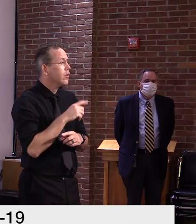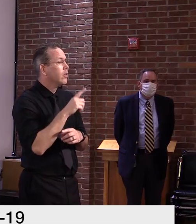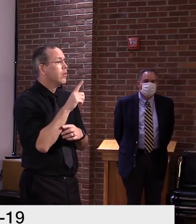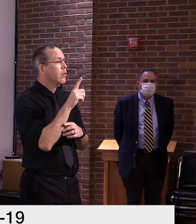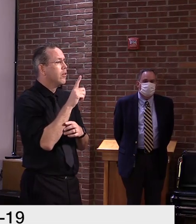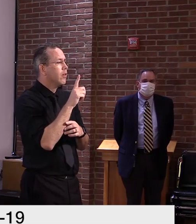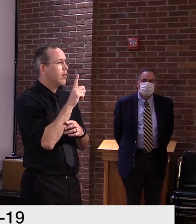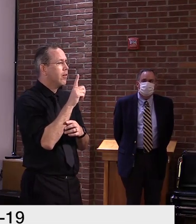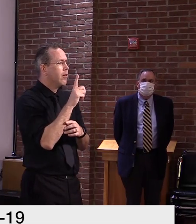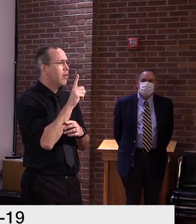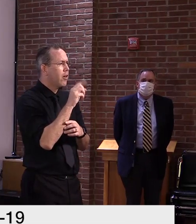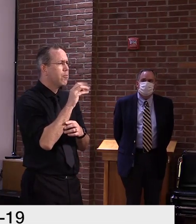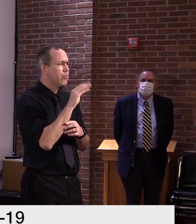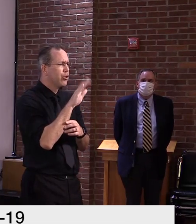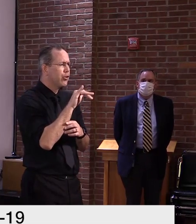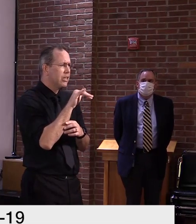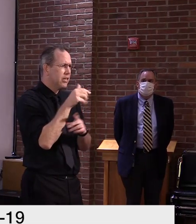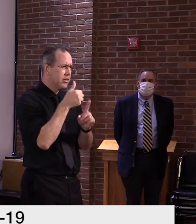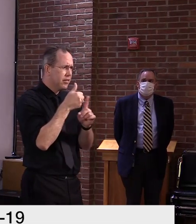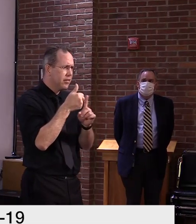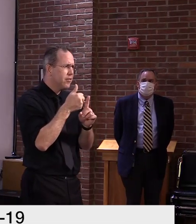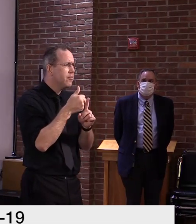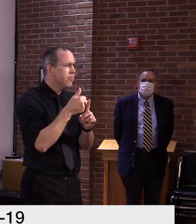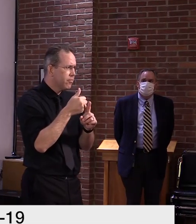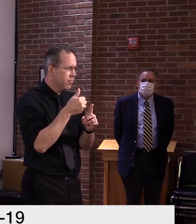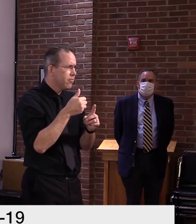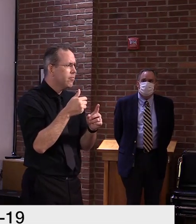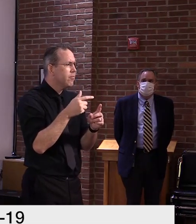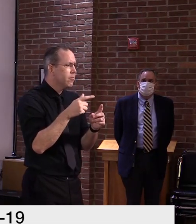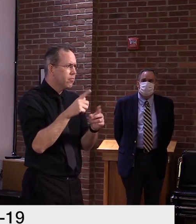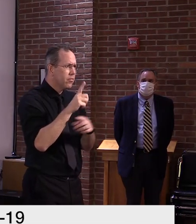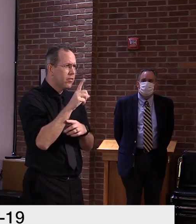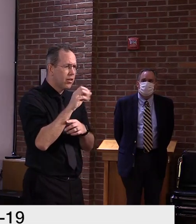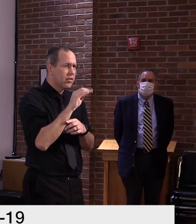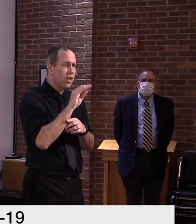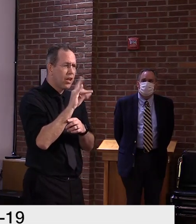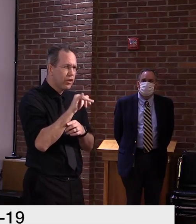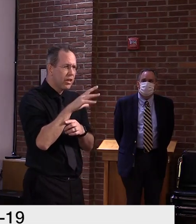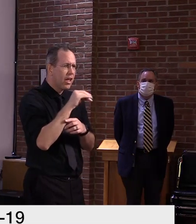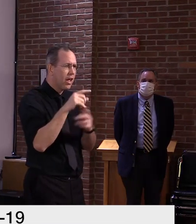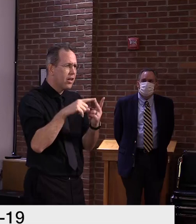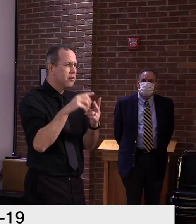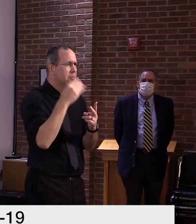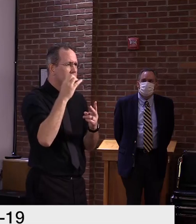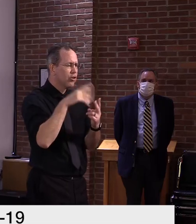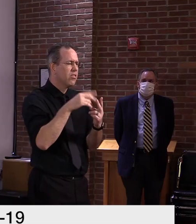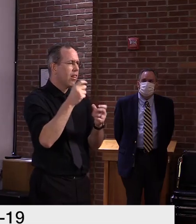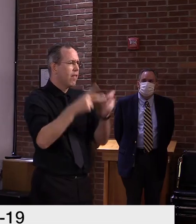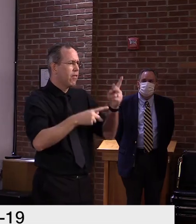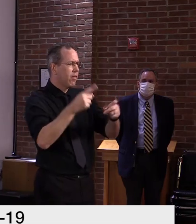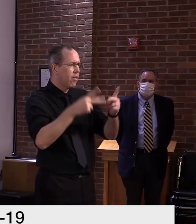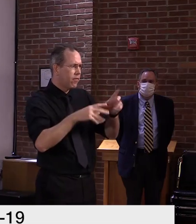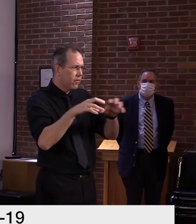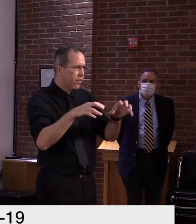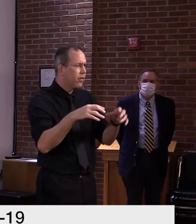Okay, great. And you could add, you could add to that another half a dozen or so at, uh, Grace Cottage Hospital.